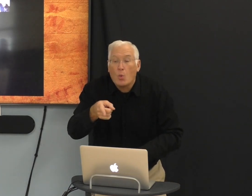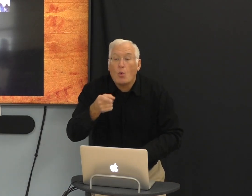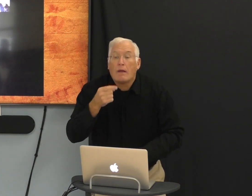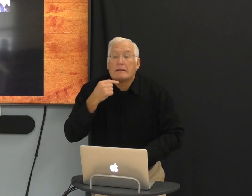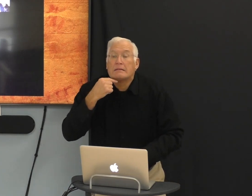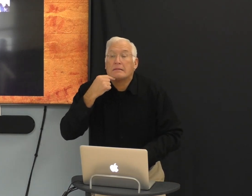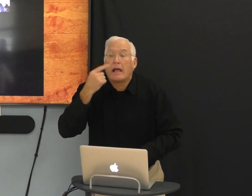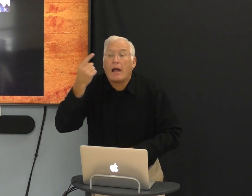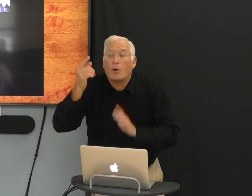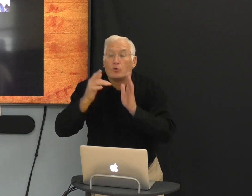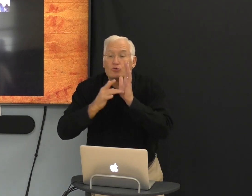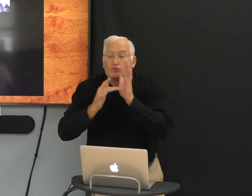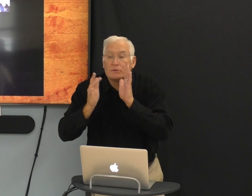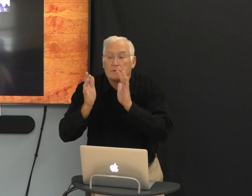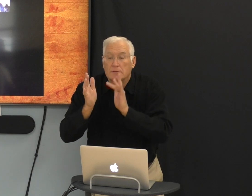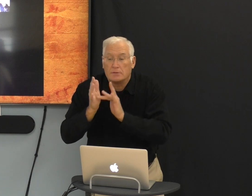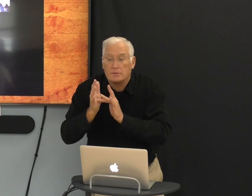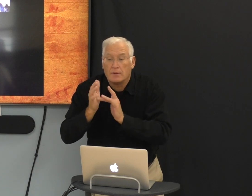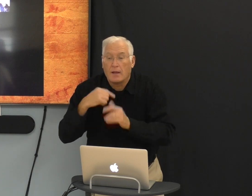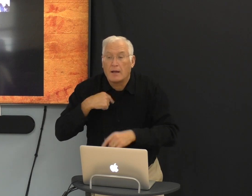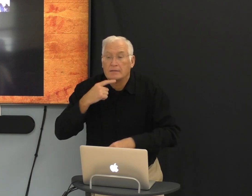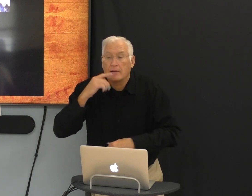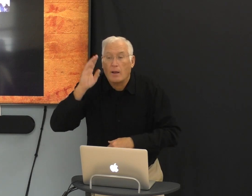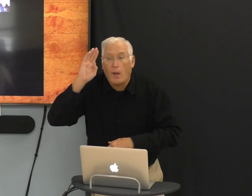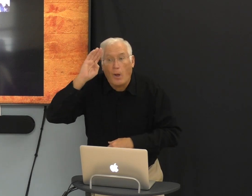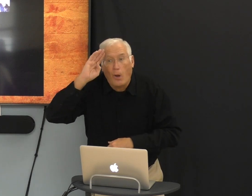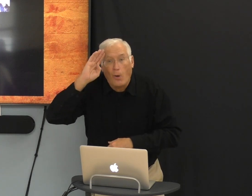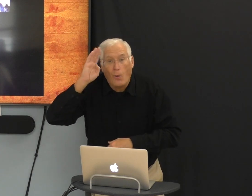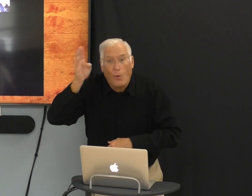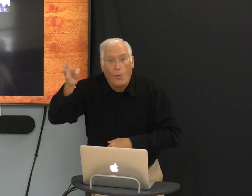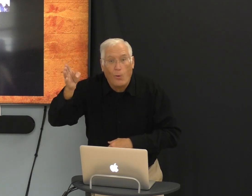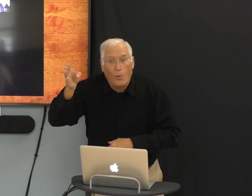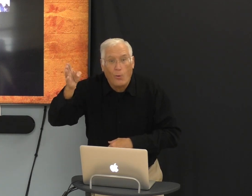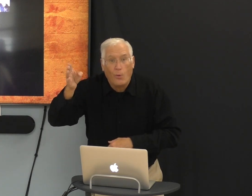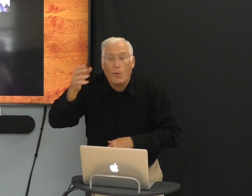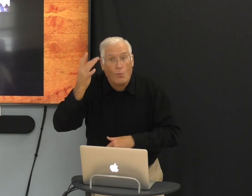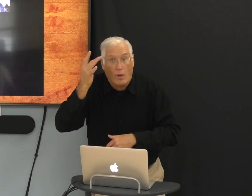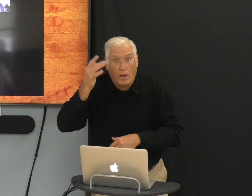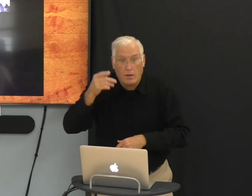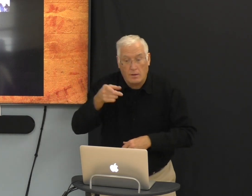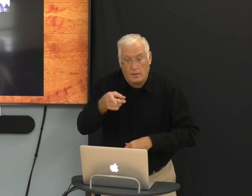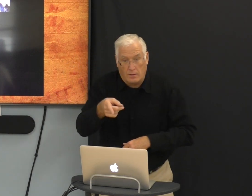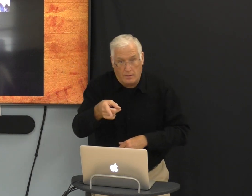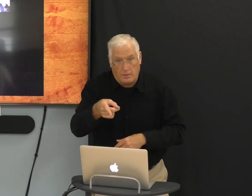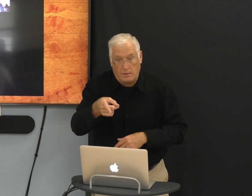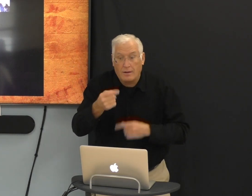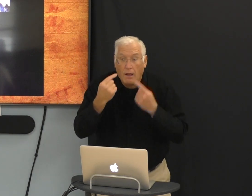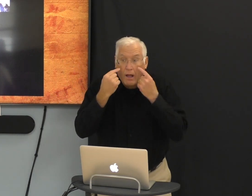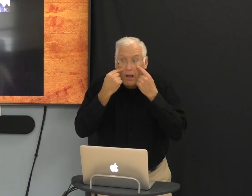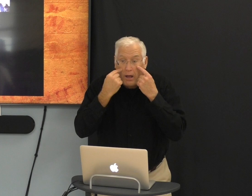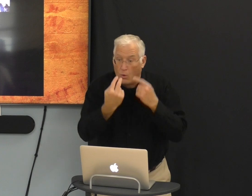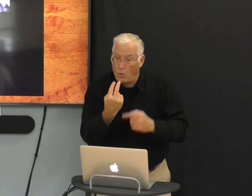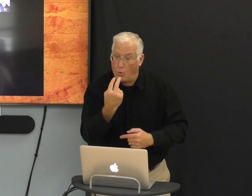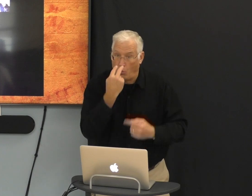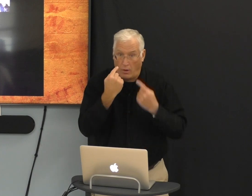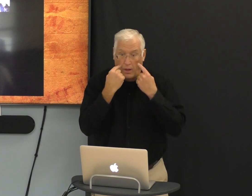I'm telling him, like, tell Jesus. I said hello. Why? Because